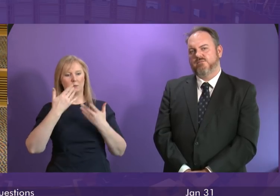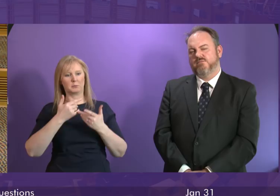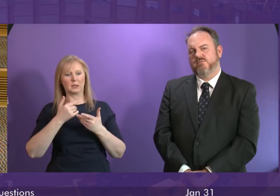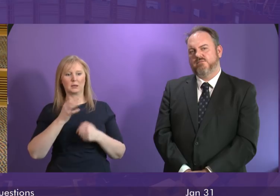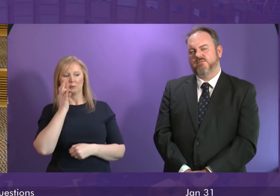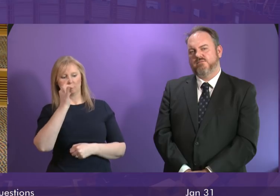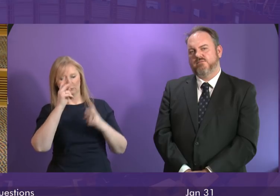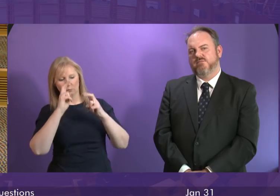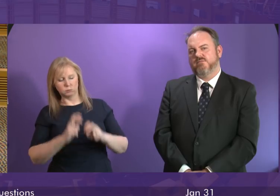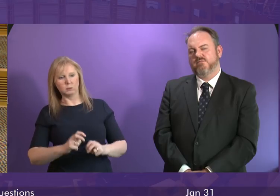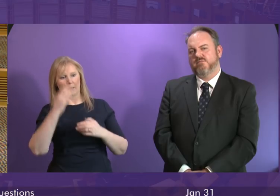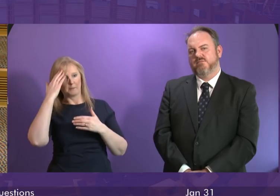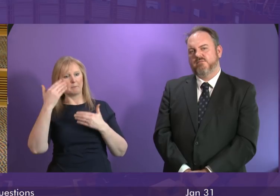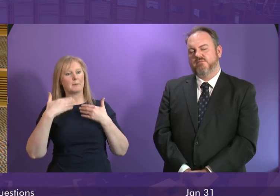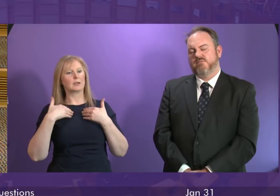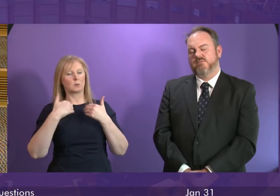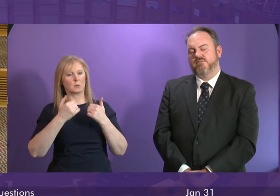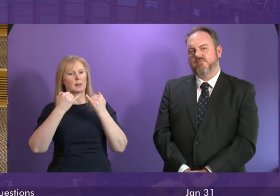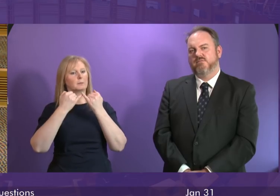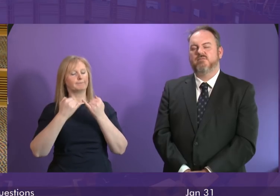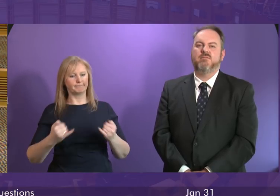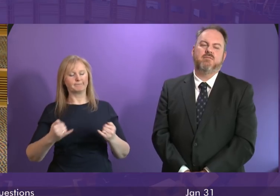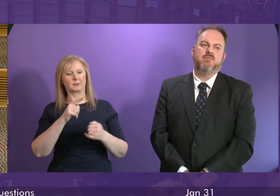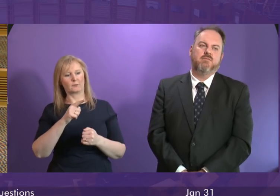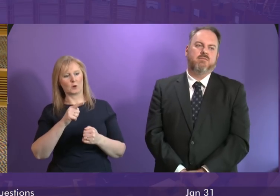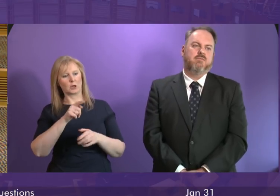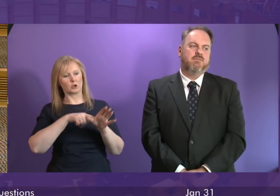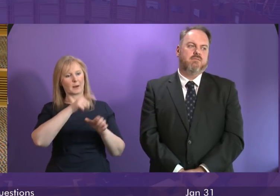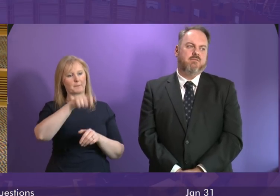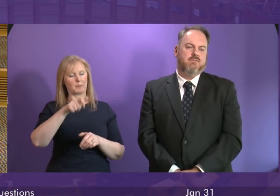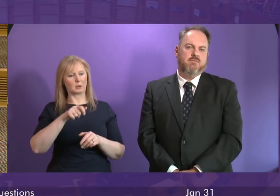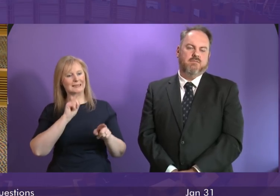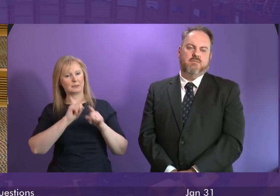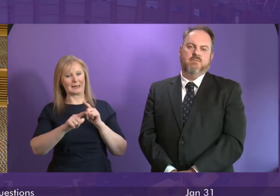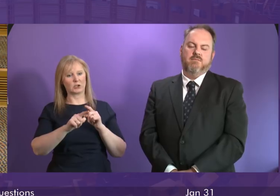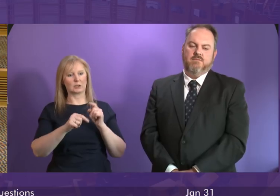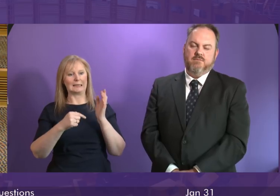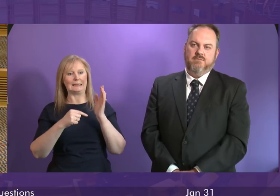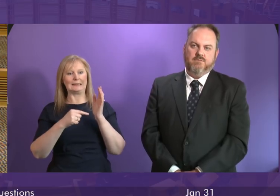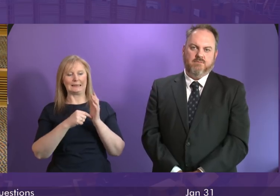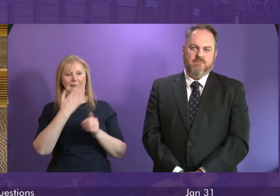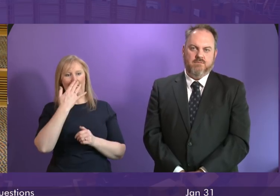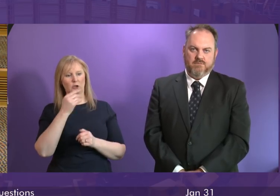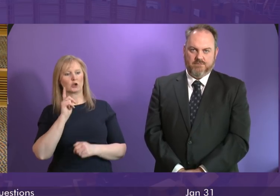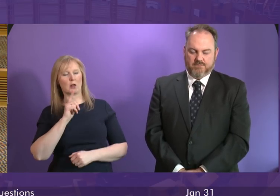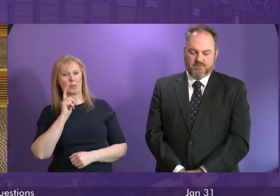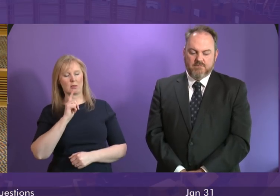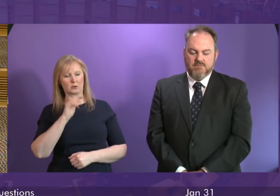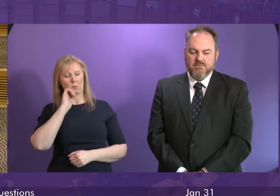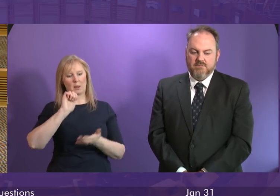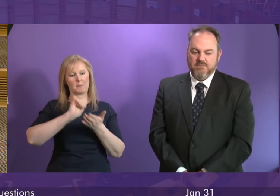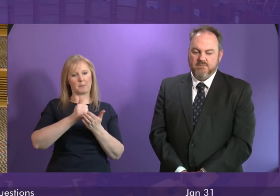reported worsening mental well-being of young people focusing specifically on teenage girls the results of that study will be published shortly